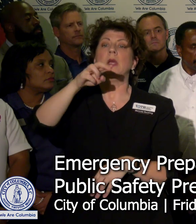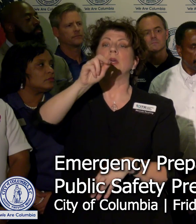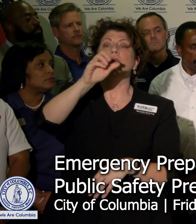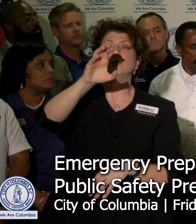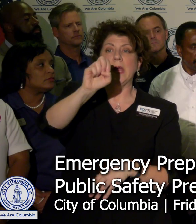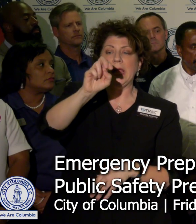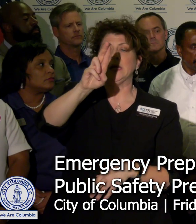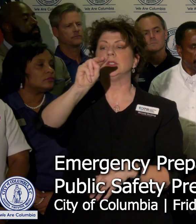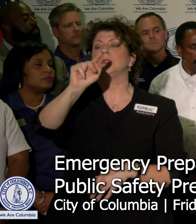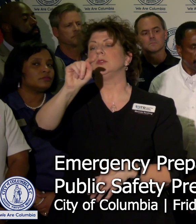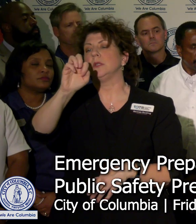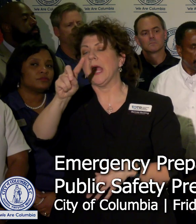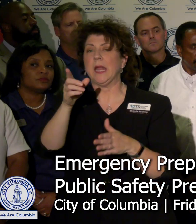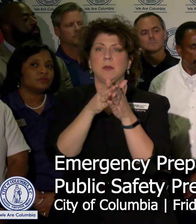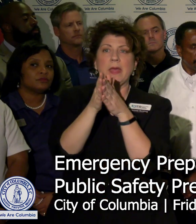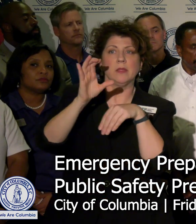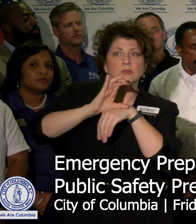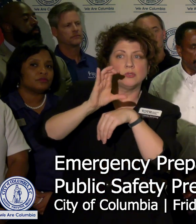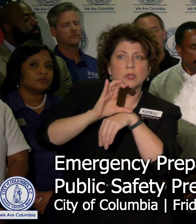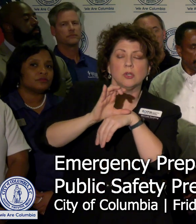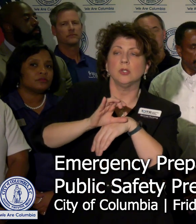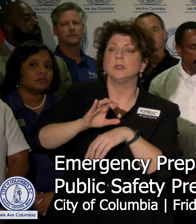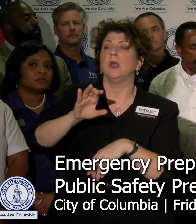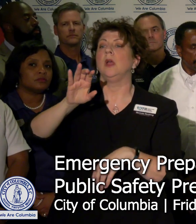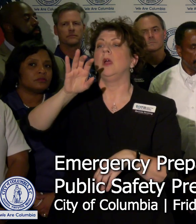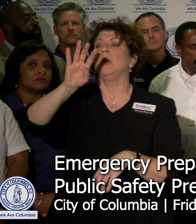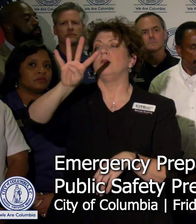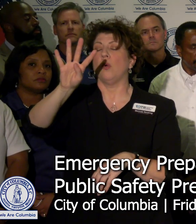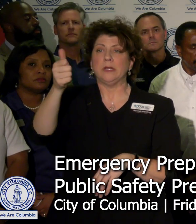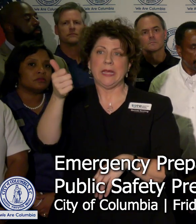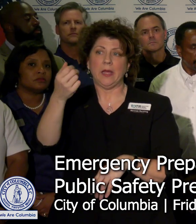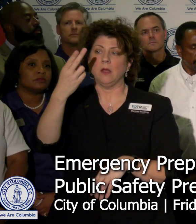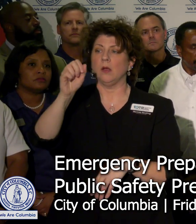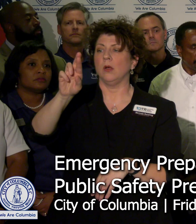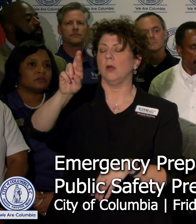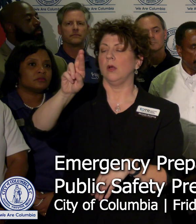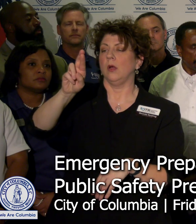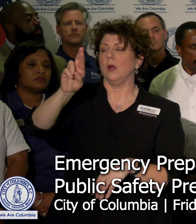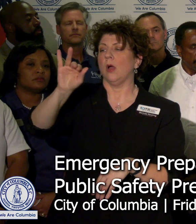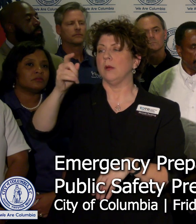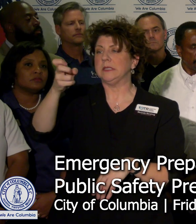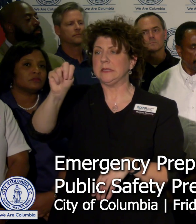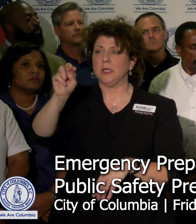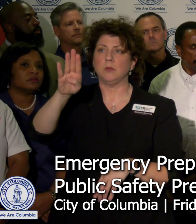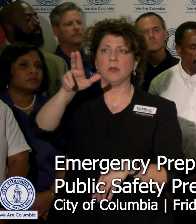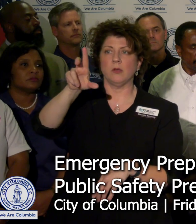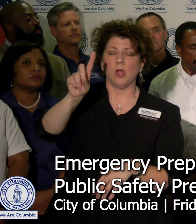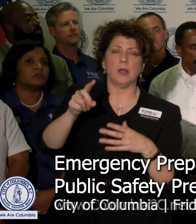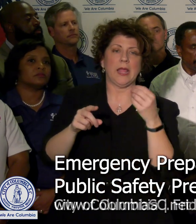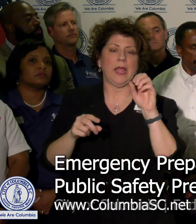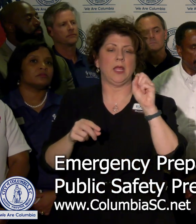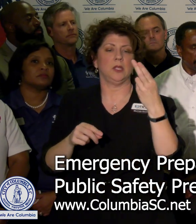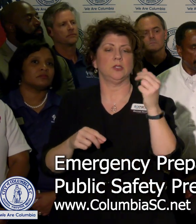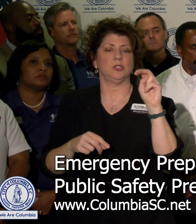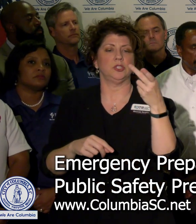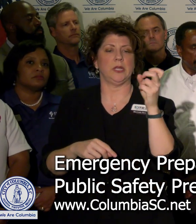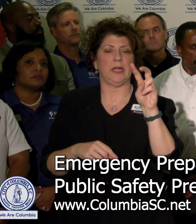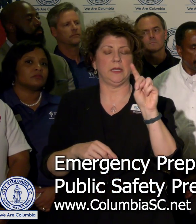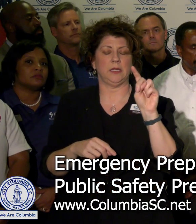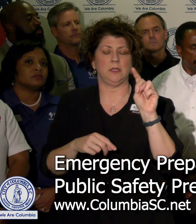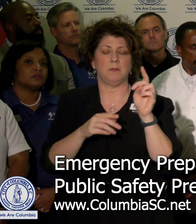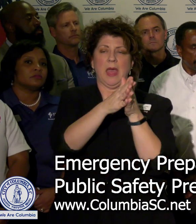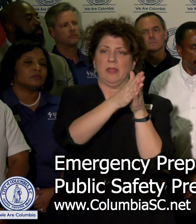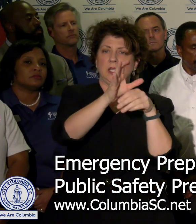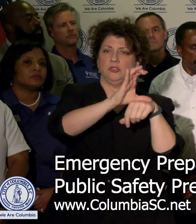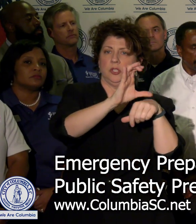United Methodist Church, 410 Harbison Boulevard, and Shandon United Methodist Church at